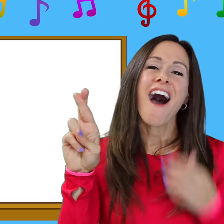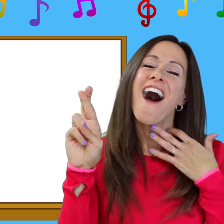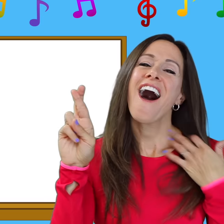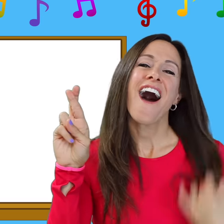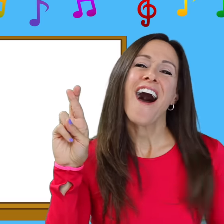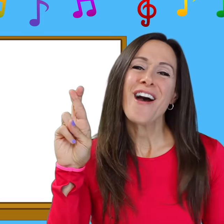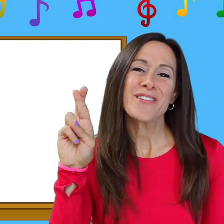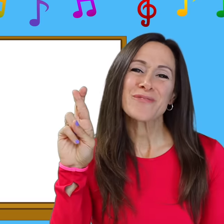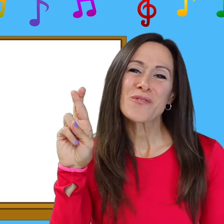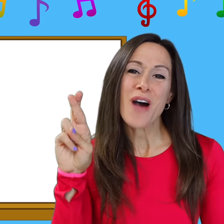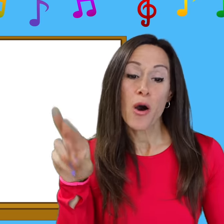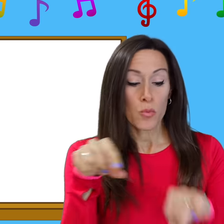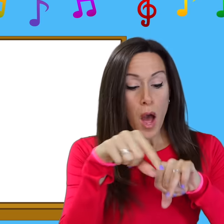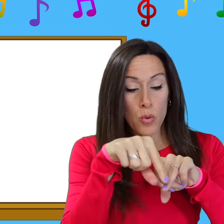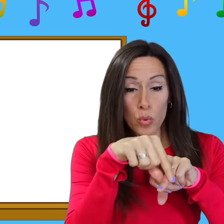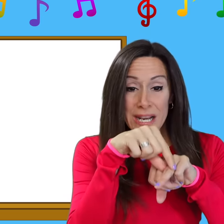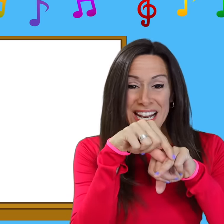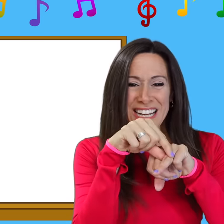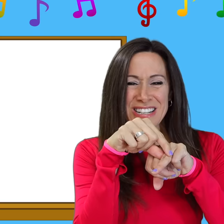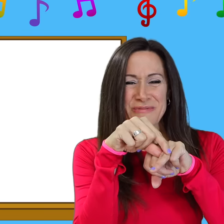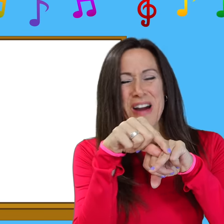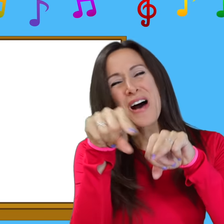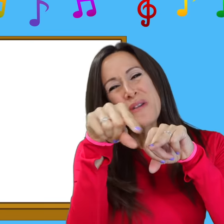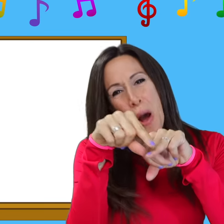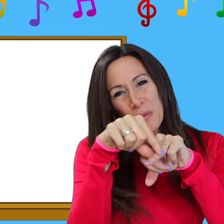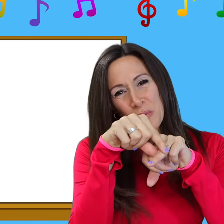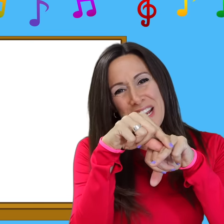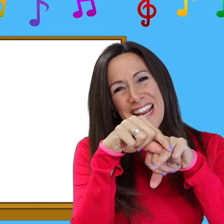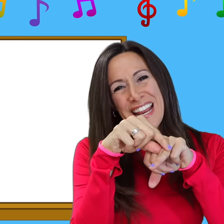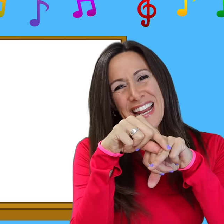-R-R-R-R-R-R-R-R-R-R-R-R-R-R-R-R-R-R-R-R